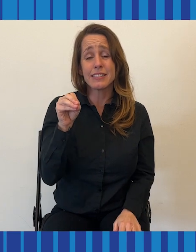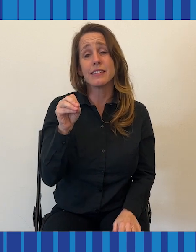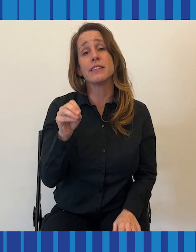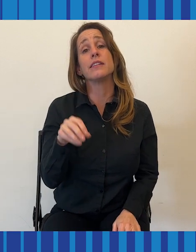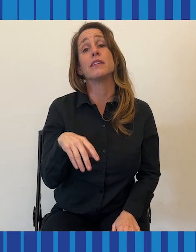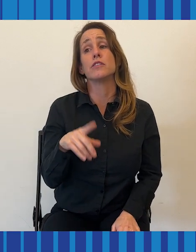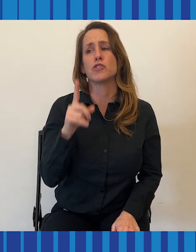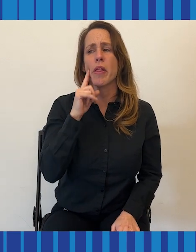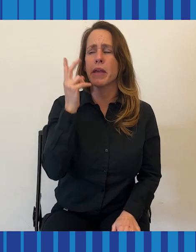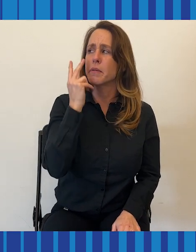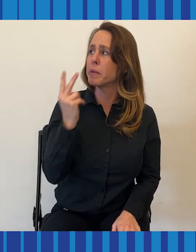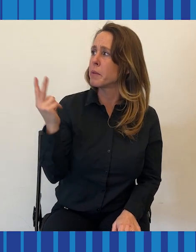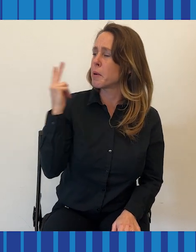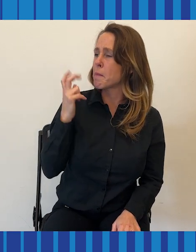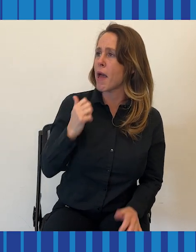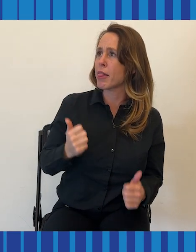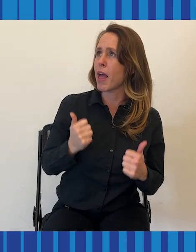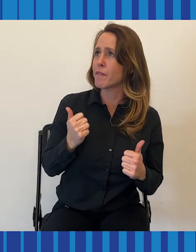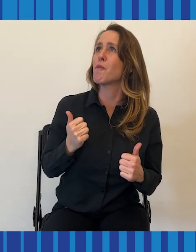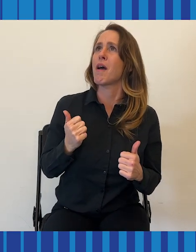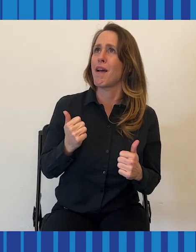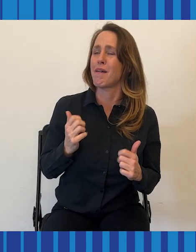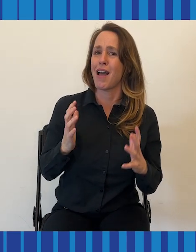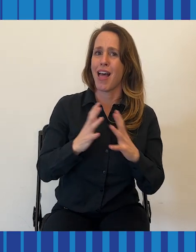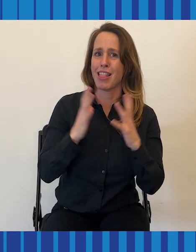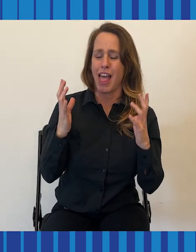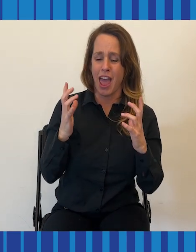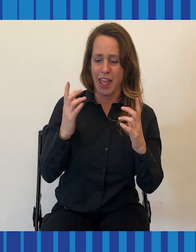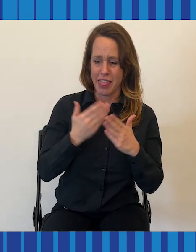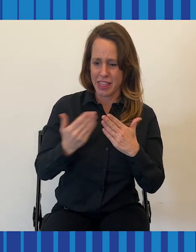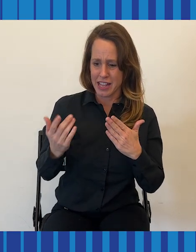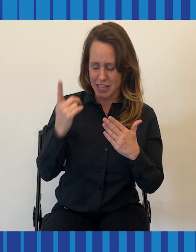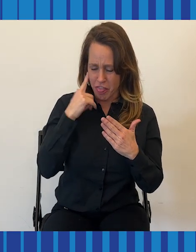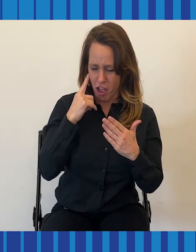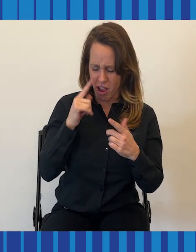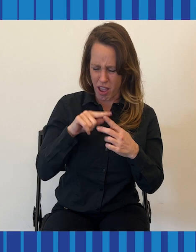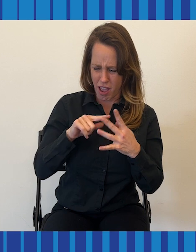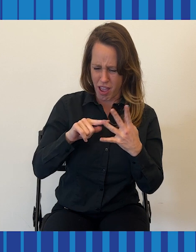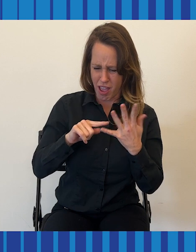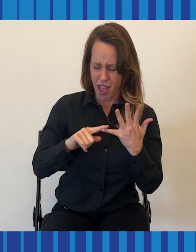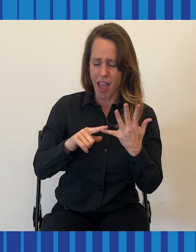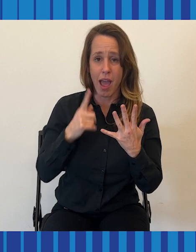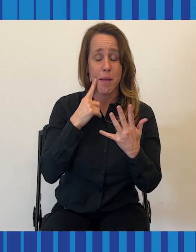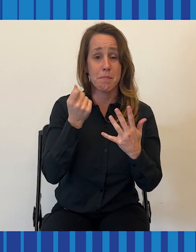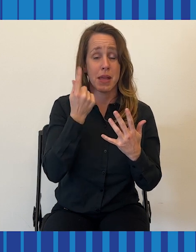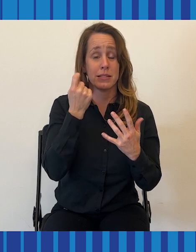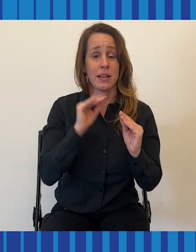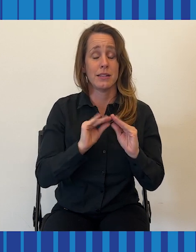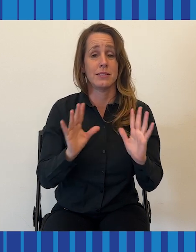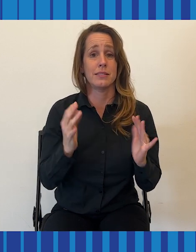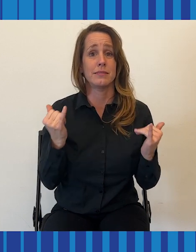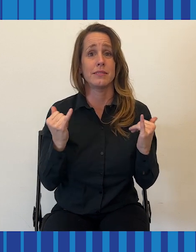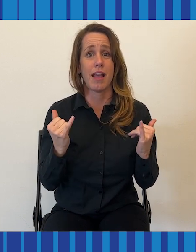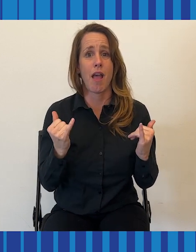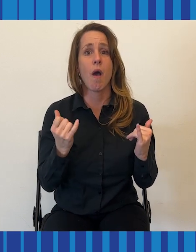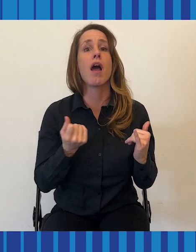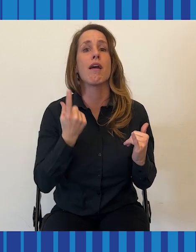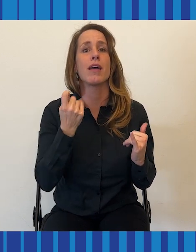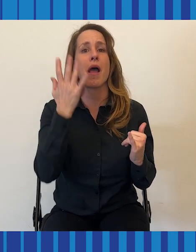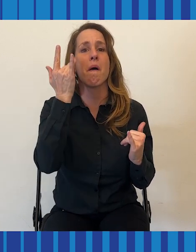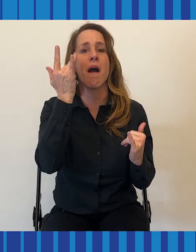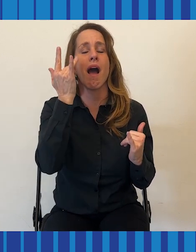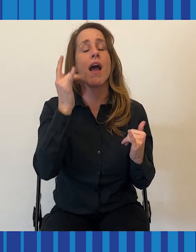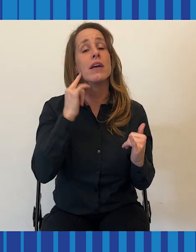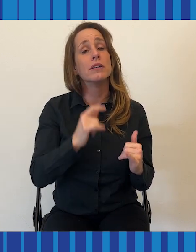And so you look back and you think, oh, now a lot of things make sense to me now. You know, I understand why it was that way.